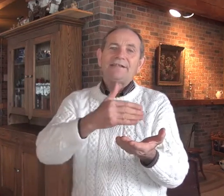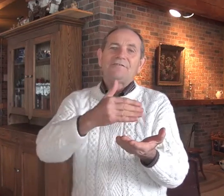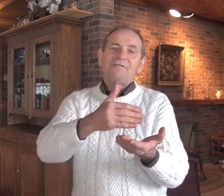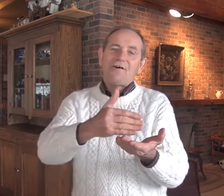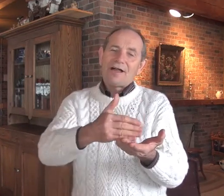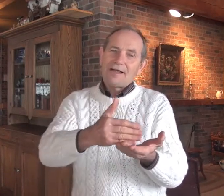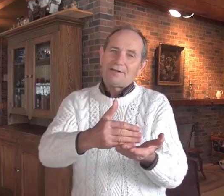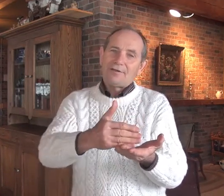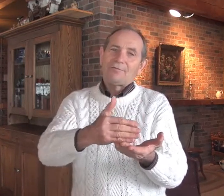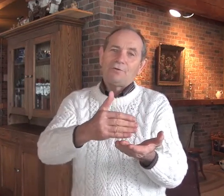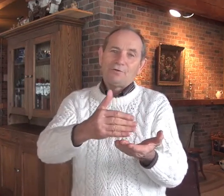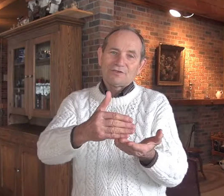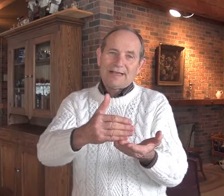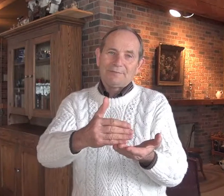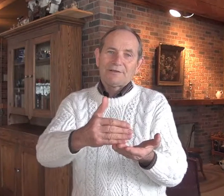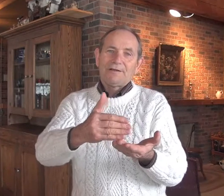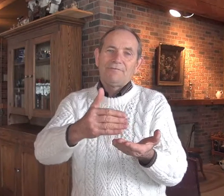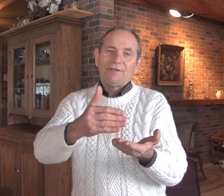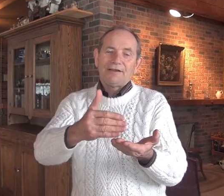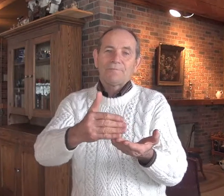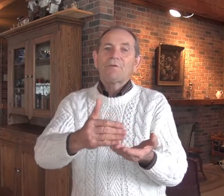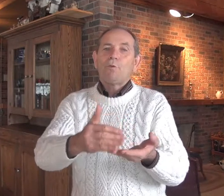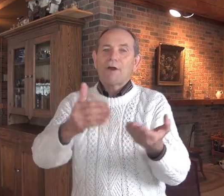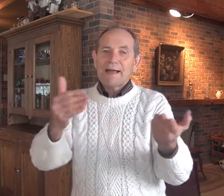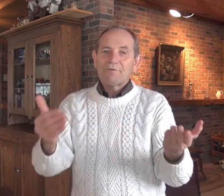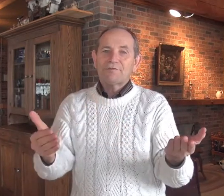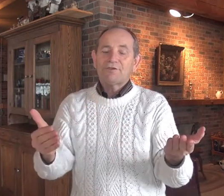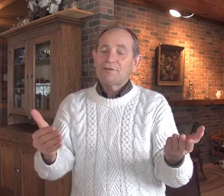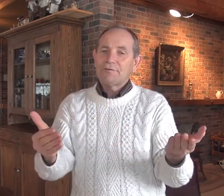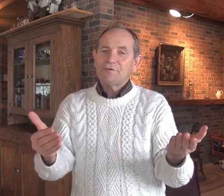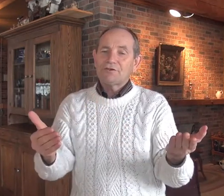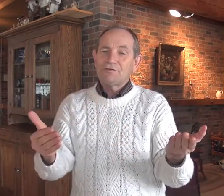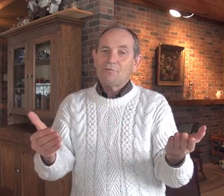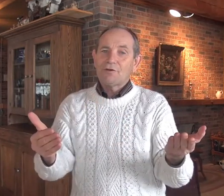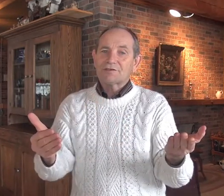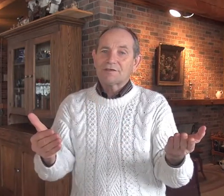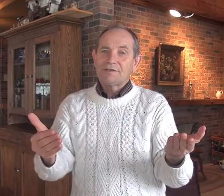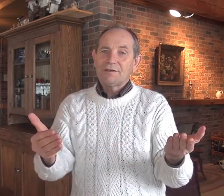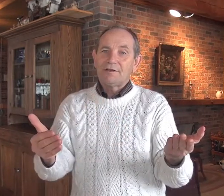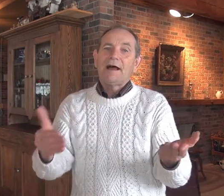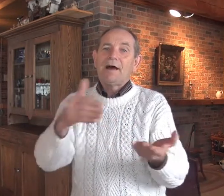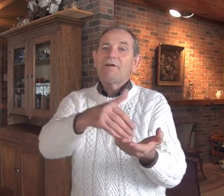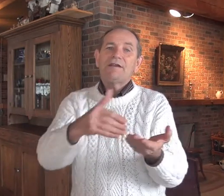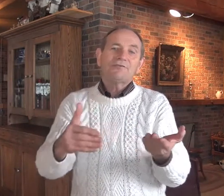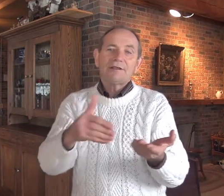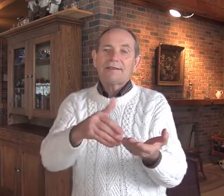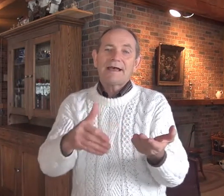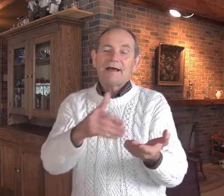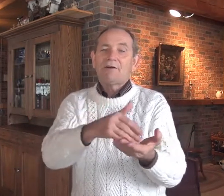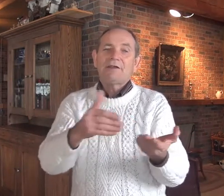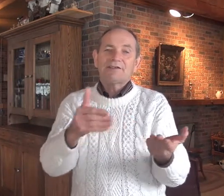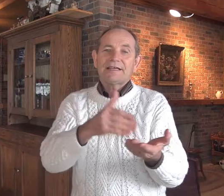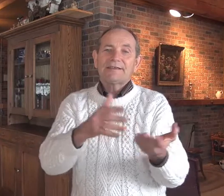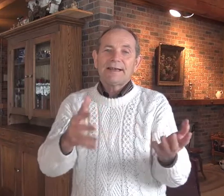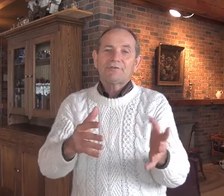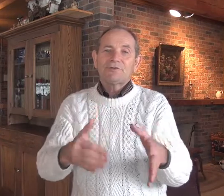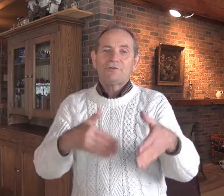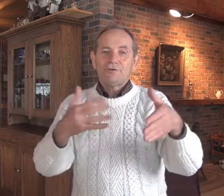to define those types of things. What happens if there's a divorce? How do you treat that? How do you set that up so you